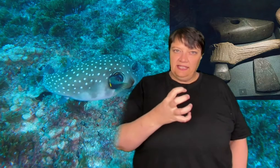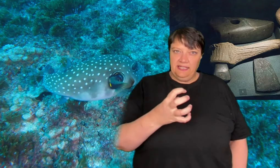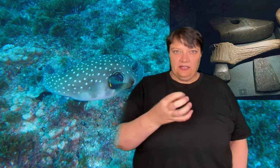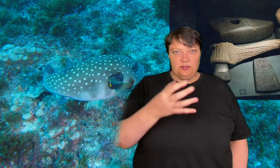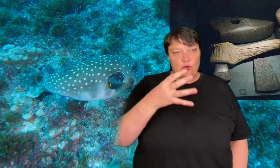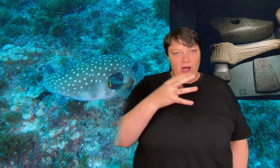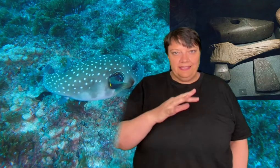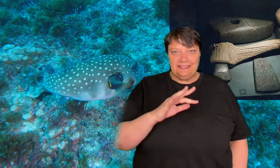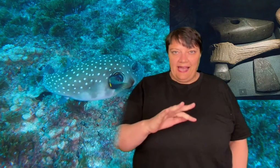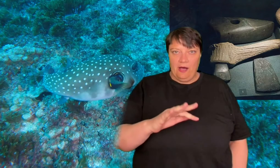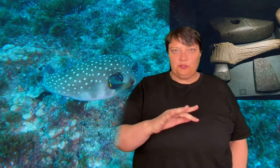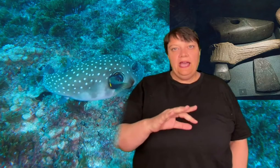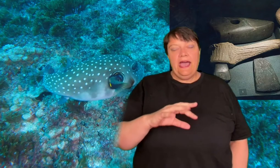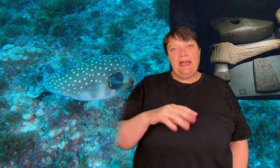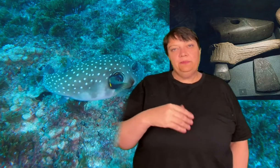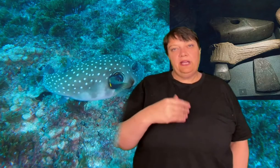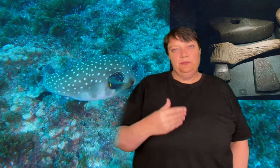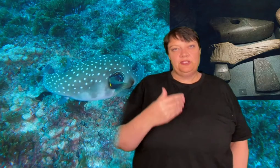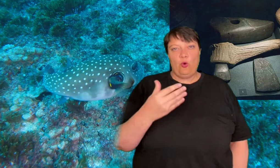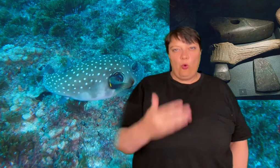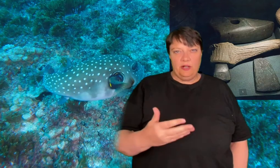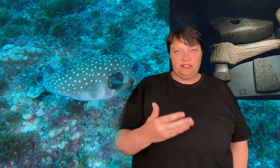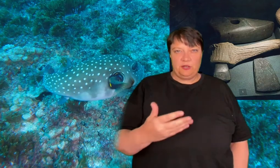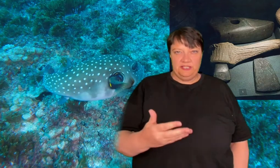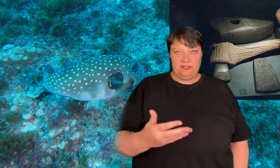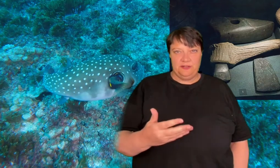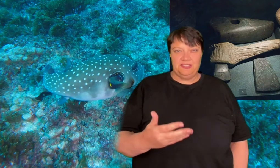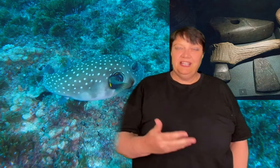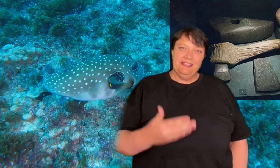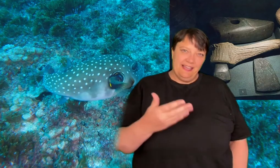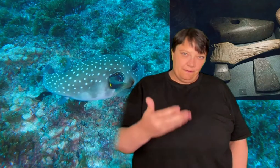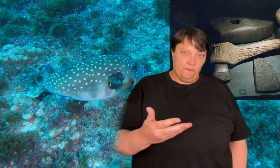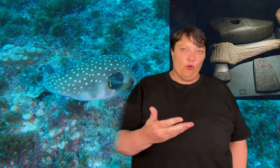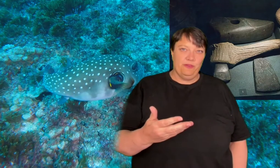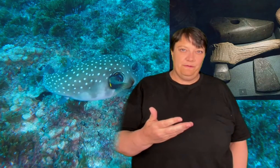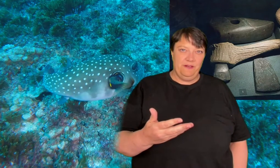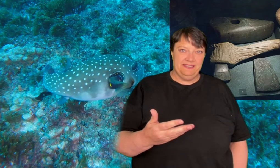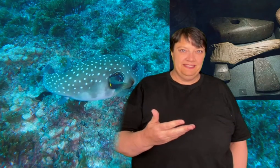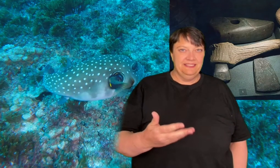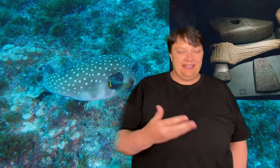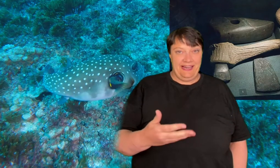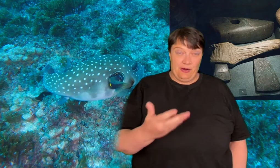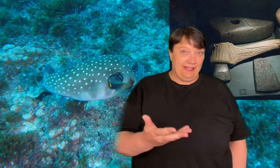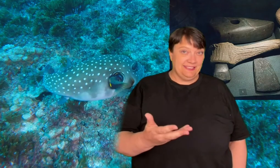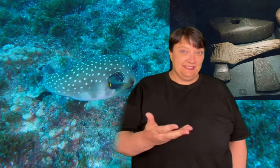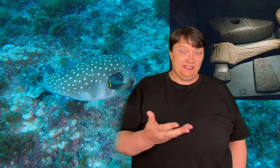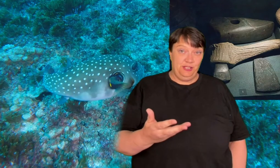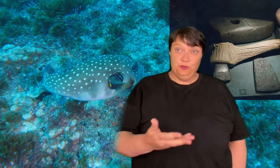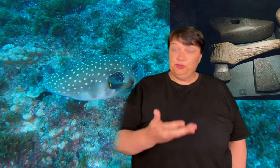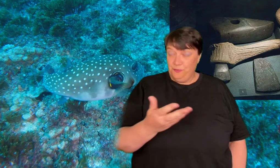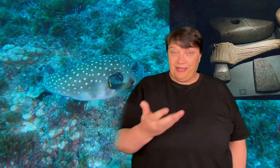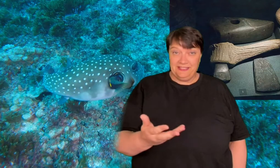silica dries out and it becomes the quartz crystals that form the flint that our